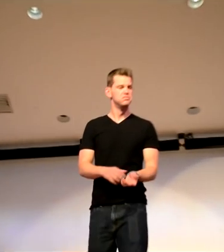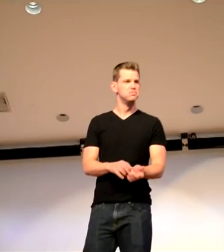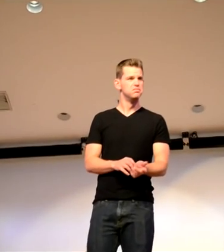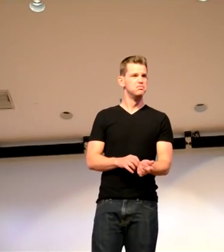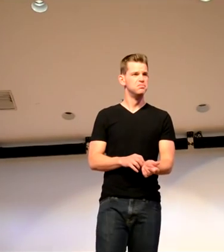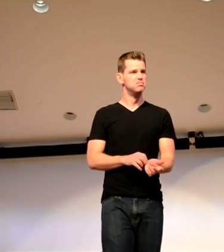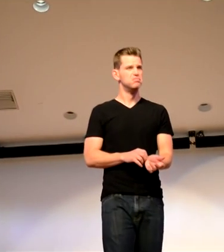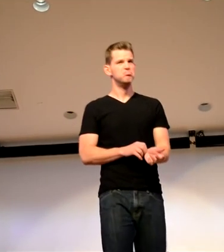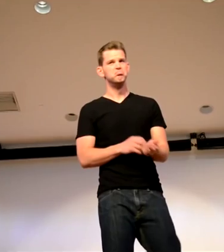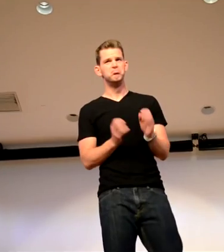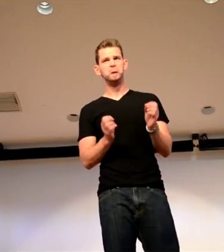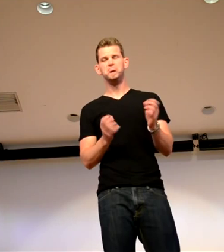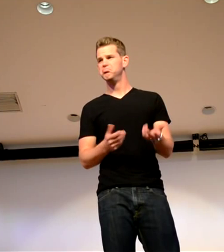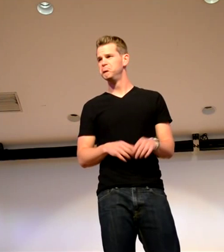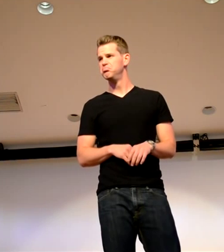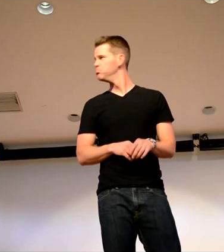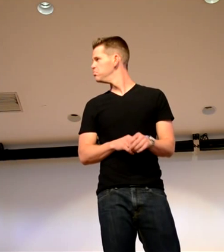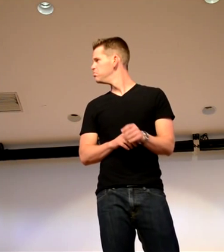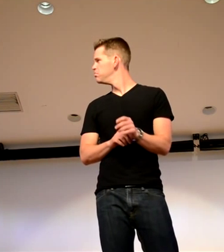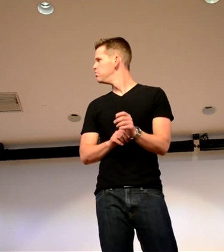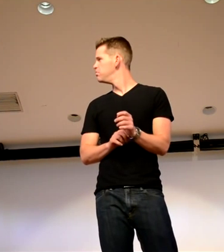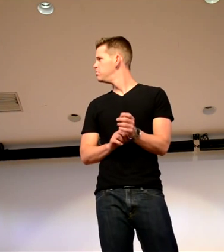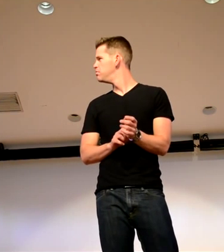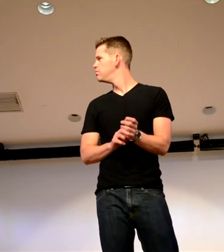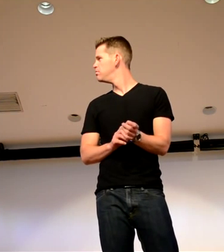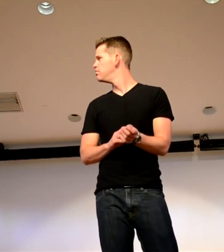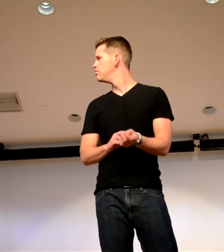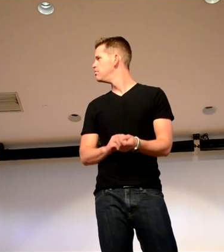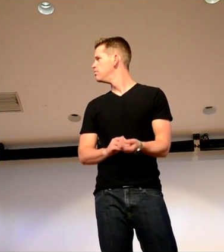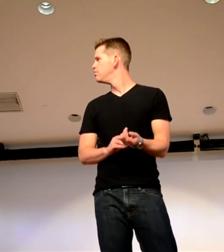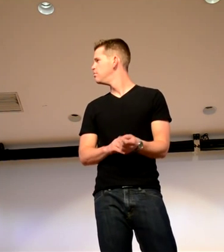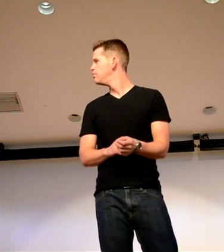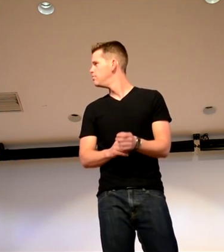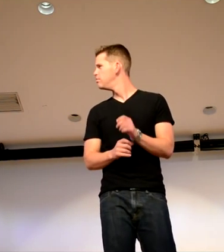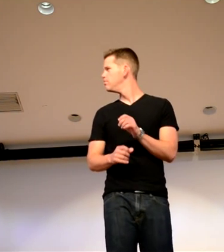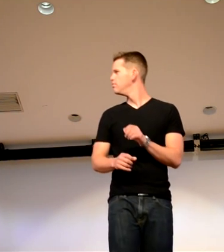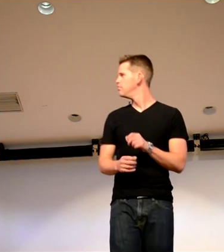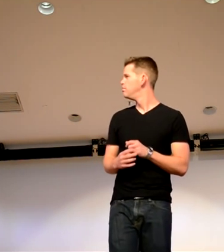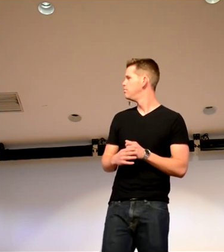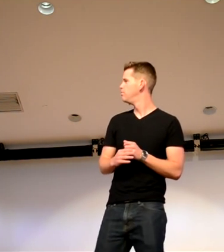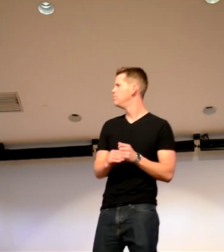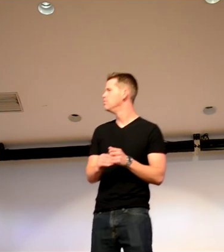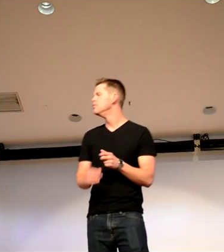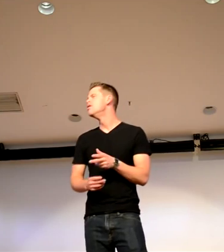that so I don't think so okay for example like can you drive